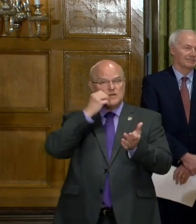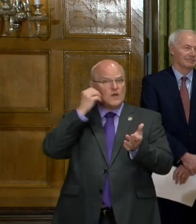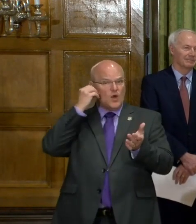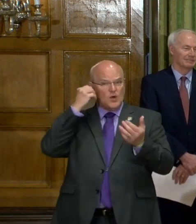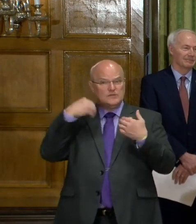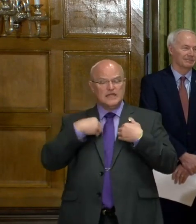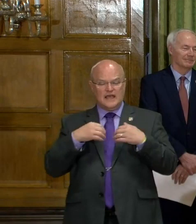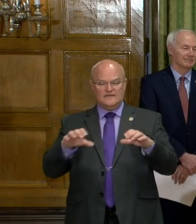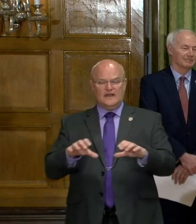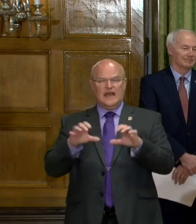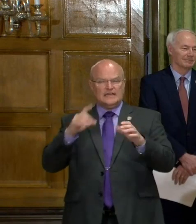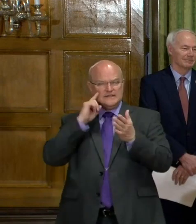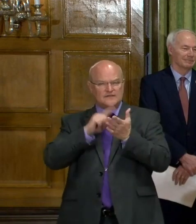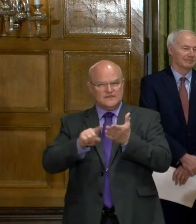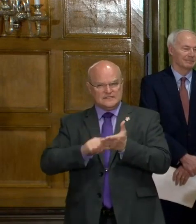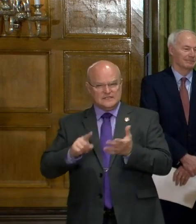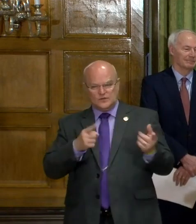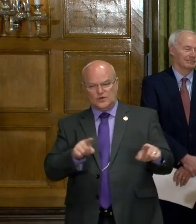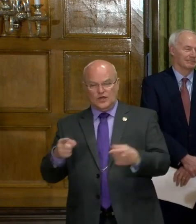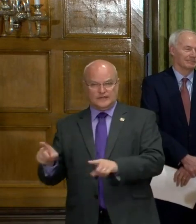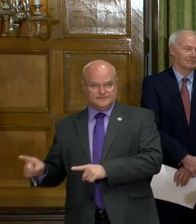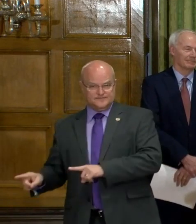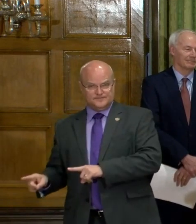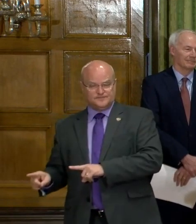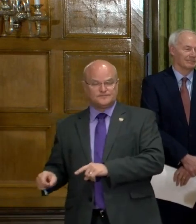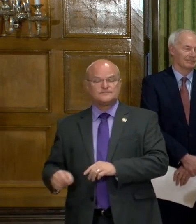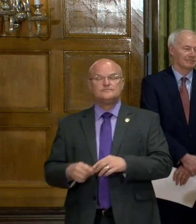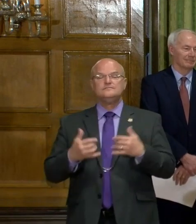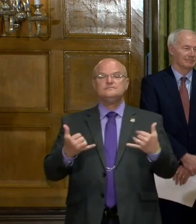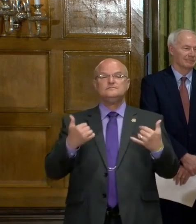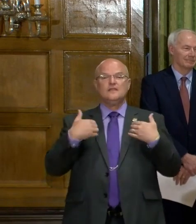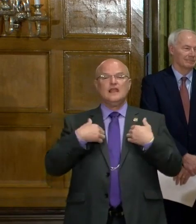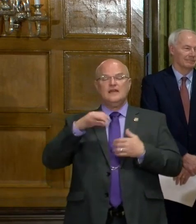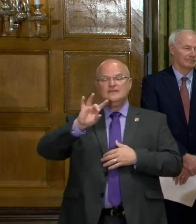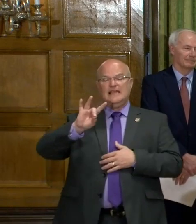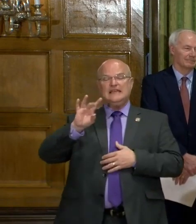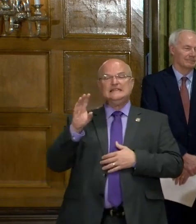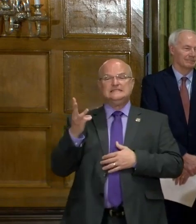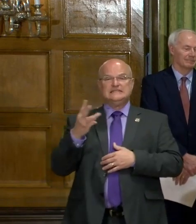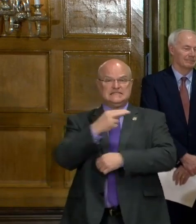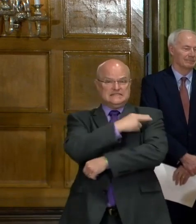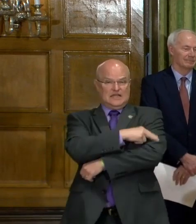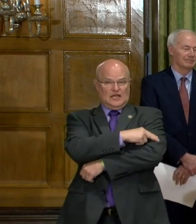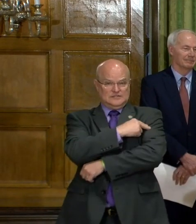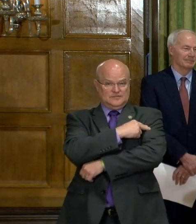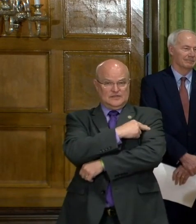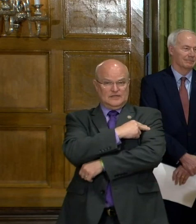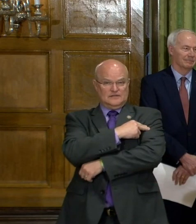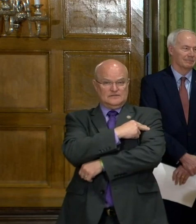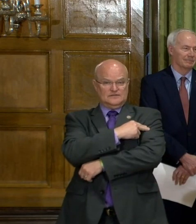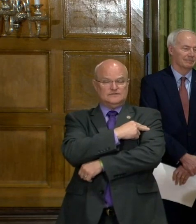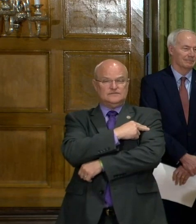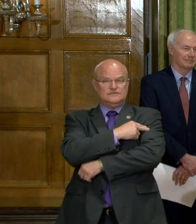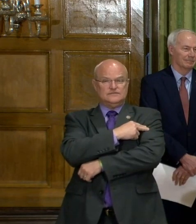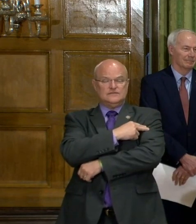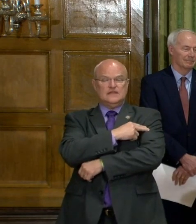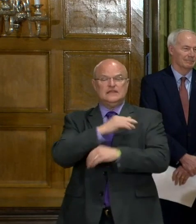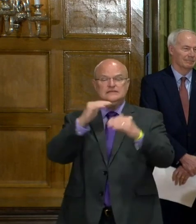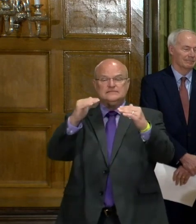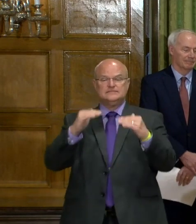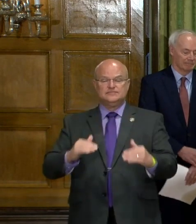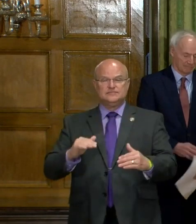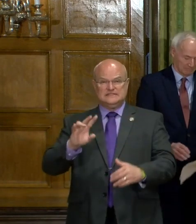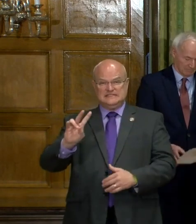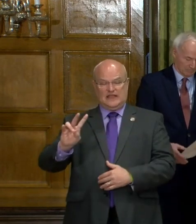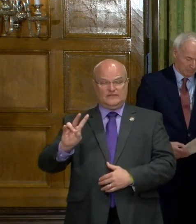homes where we have active investigations going on. We currently have 86 hospitalized. That's a net decrease